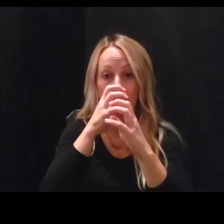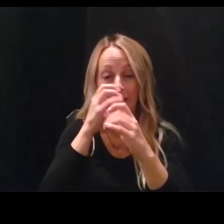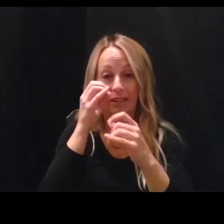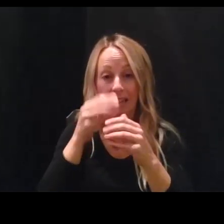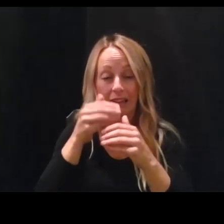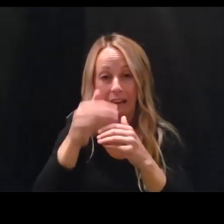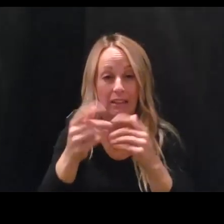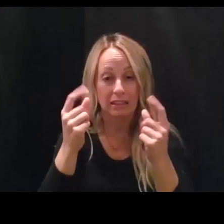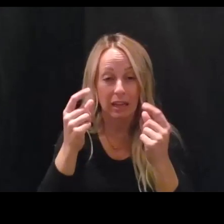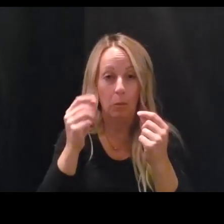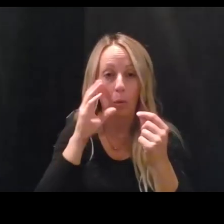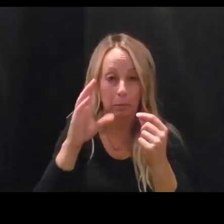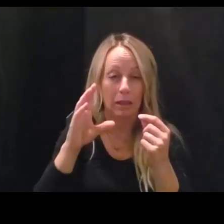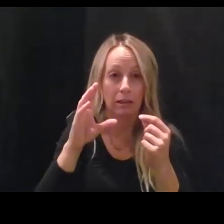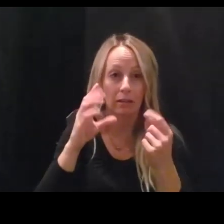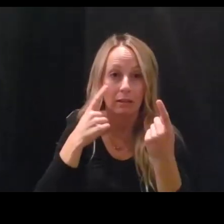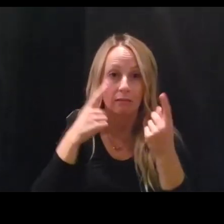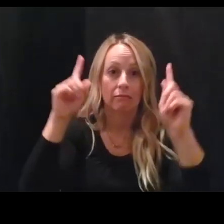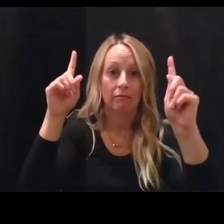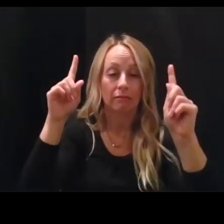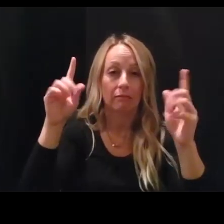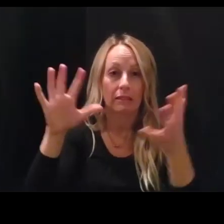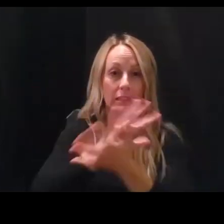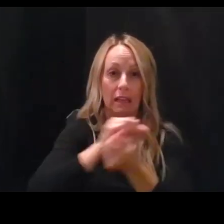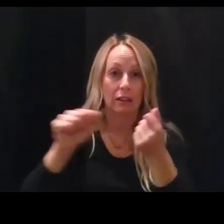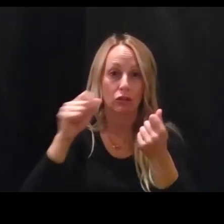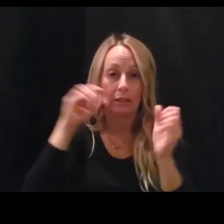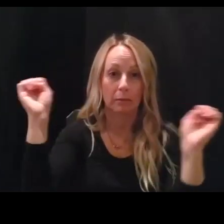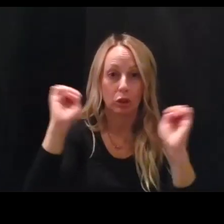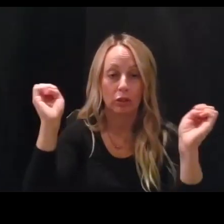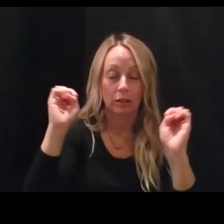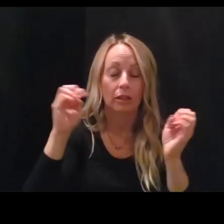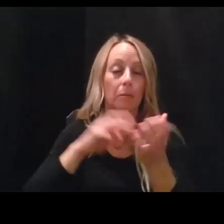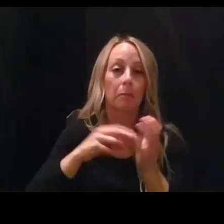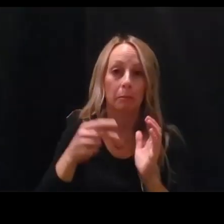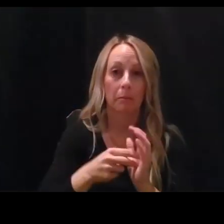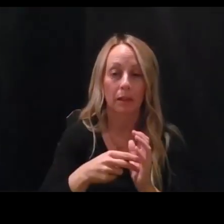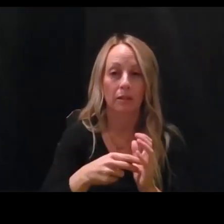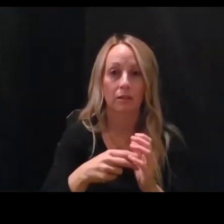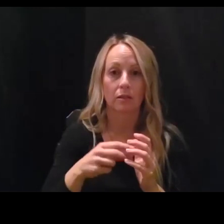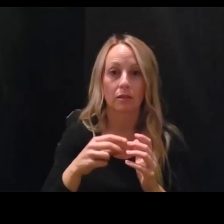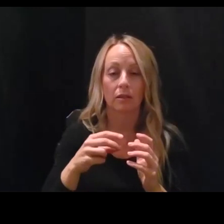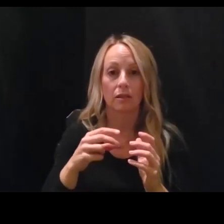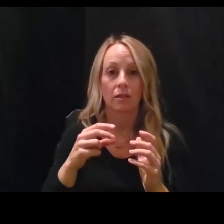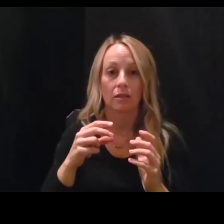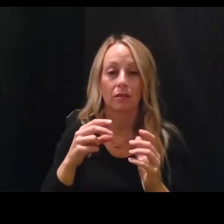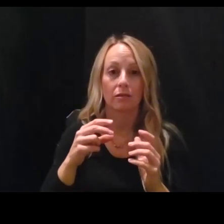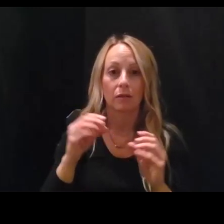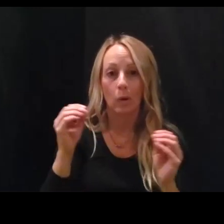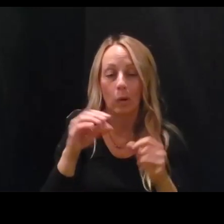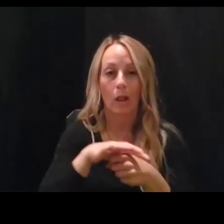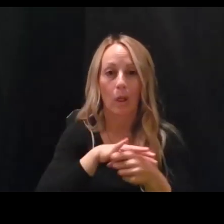So that means no local mask mandates, um, because they're not enforceable. Some